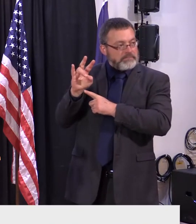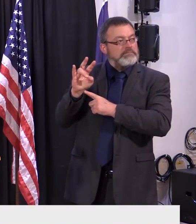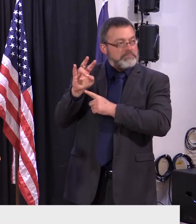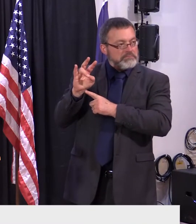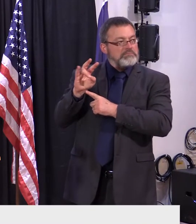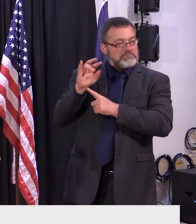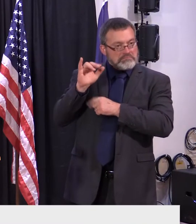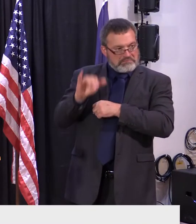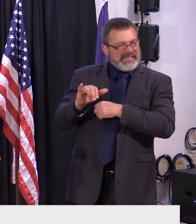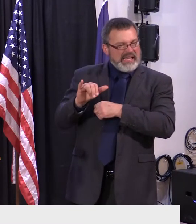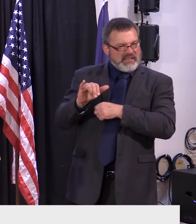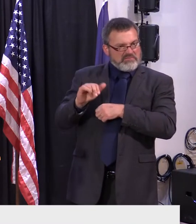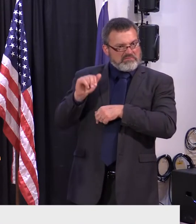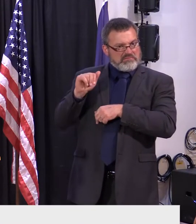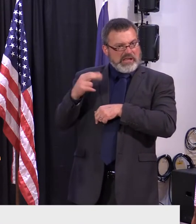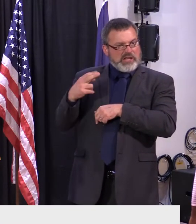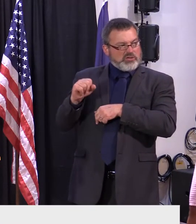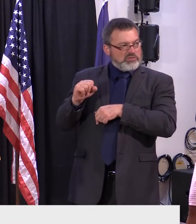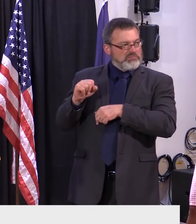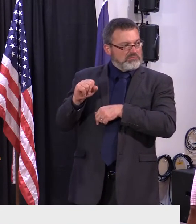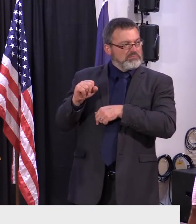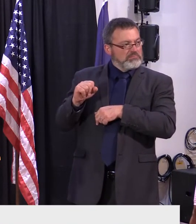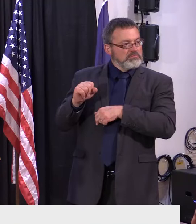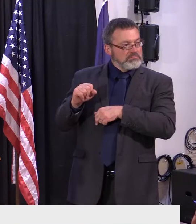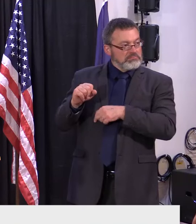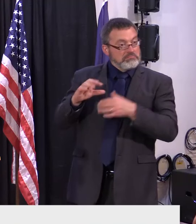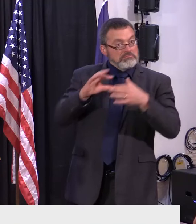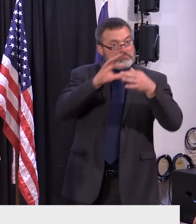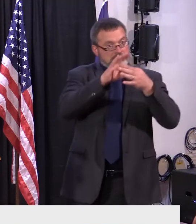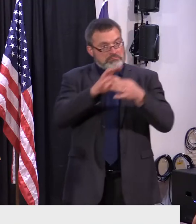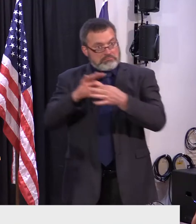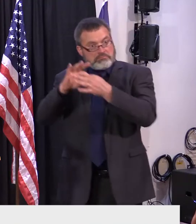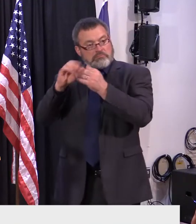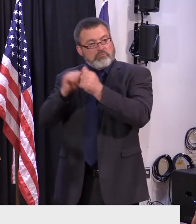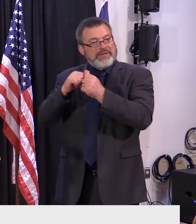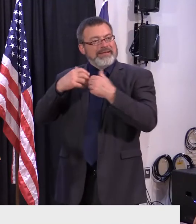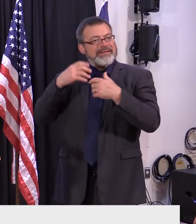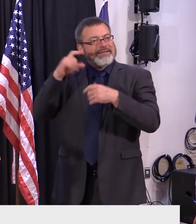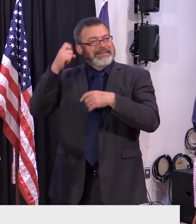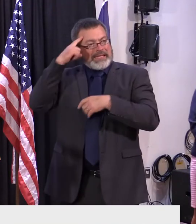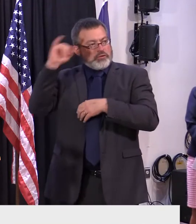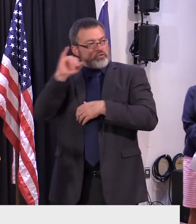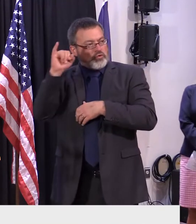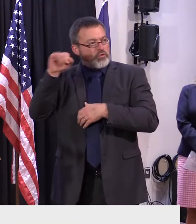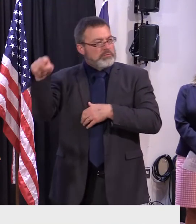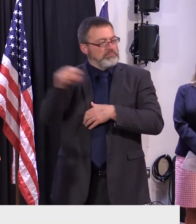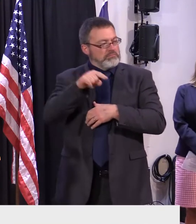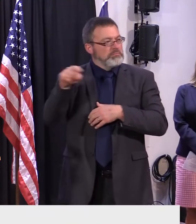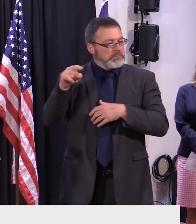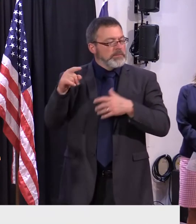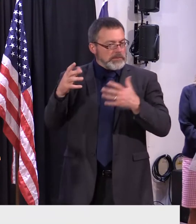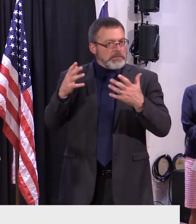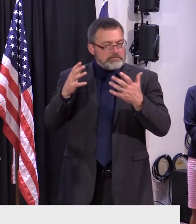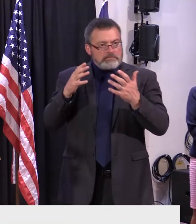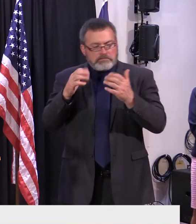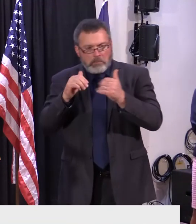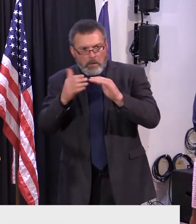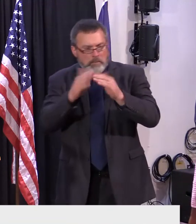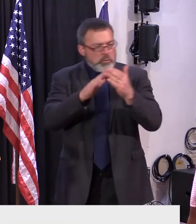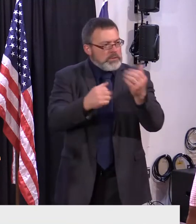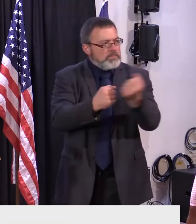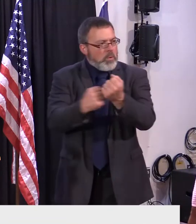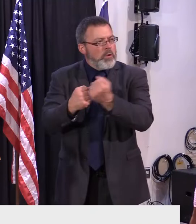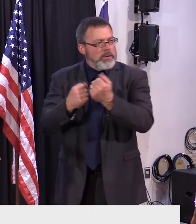Services, along with the Green Mountain Care Board and the legislature, will engage with communities and look at global budgets and look at